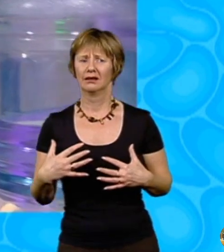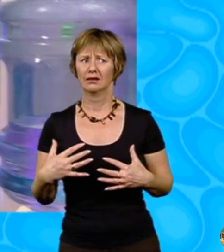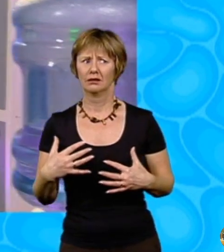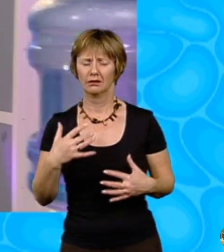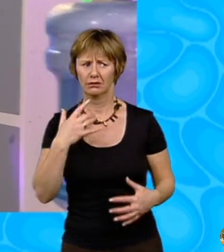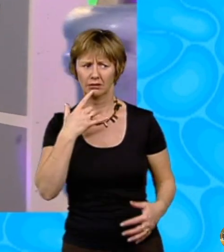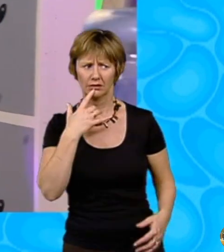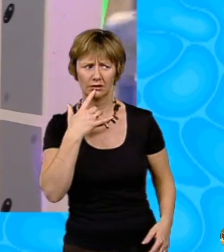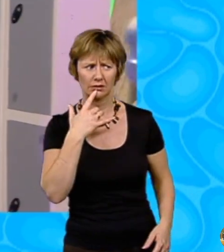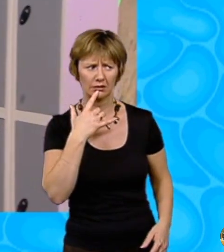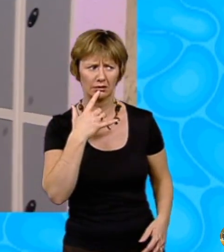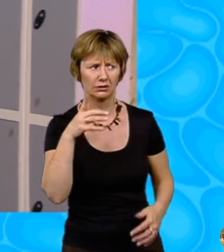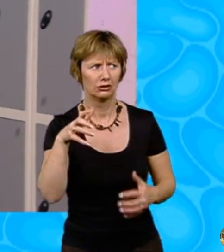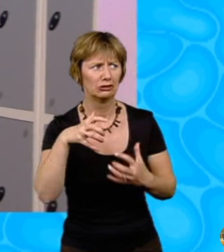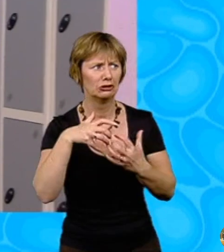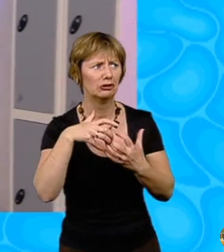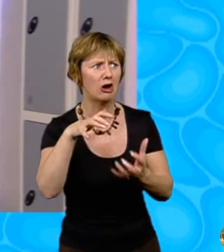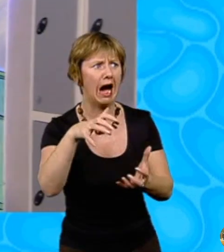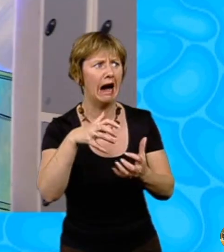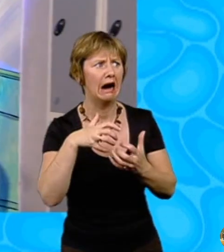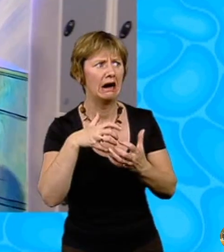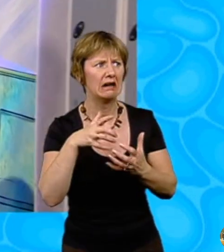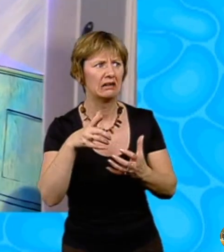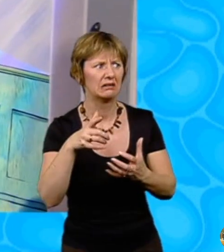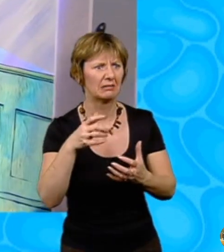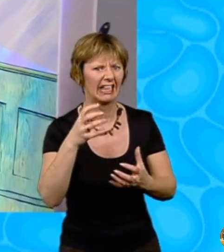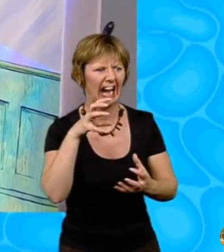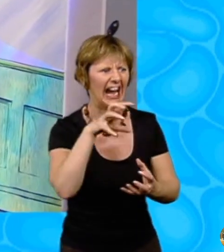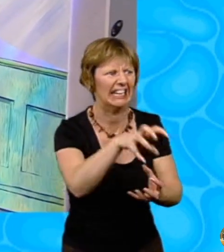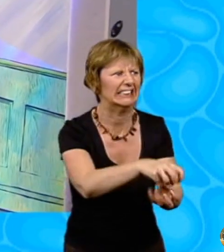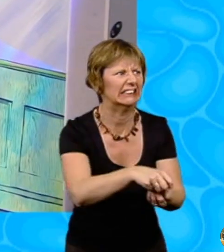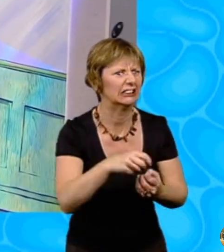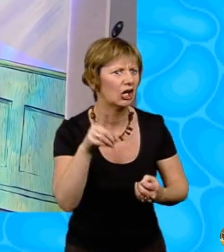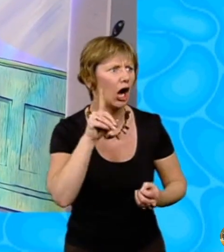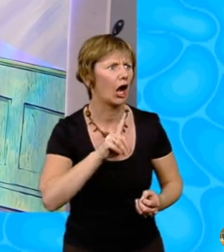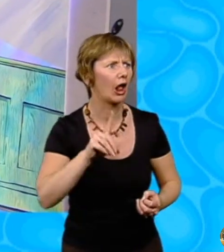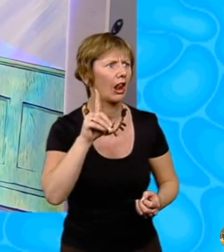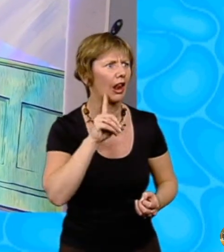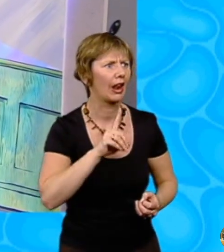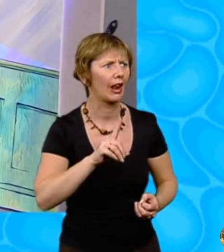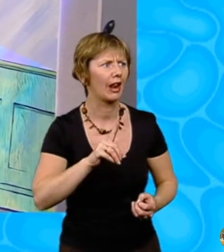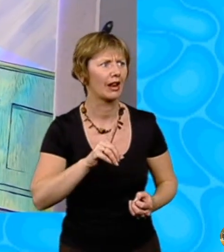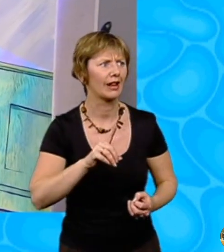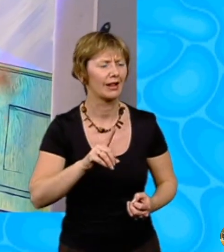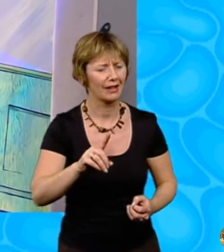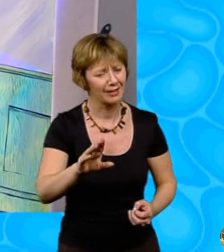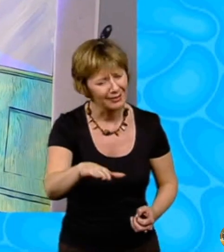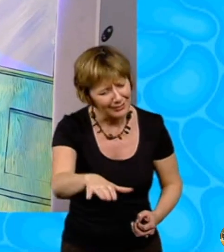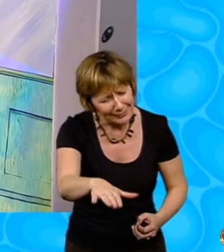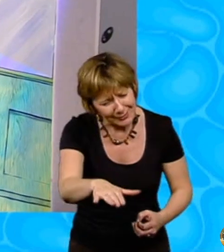Suppose that when she was a dragon, she turned into a girl eater. It's okay, Mira,